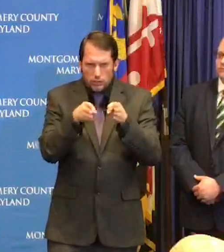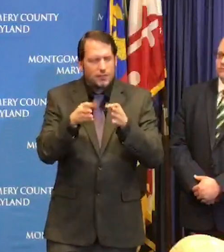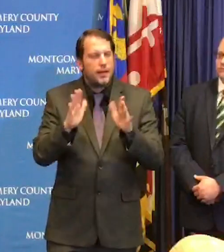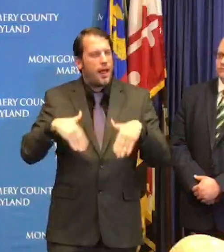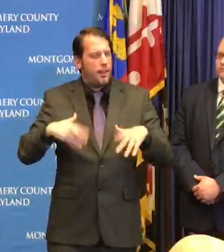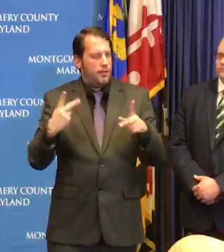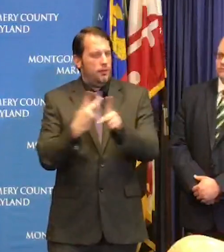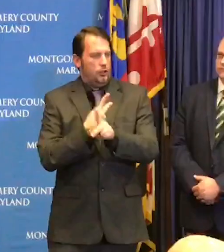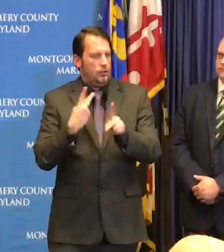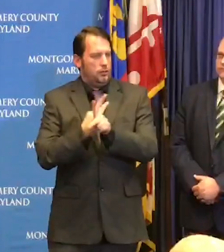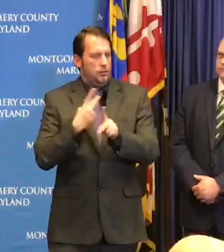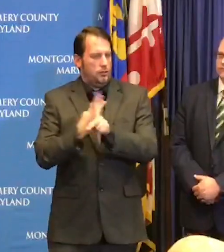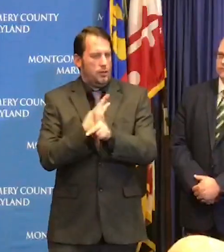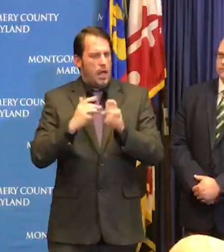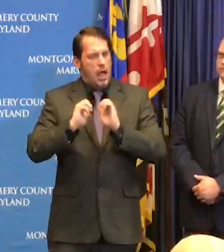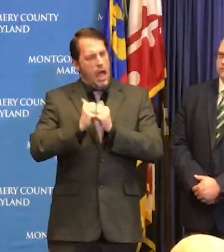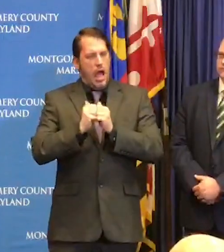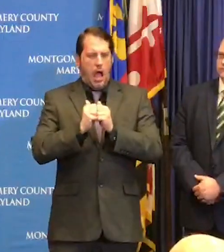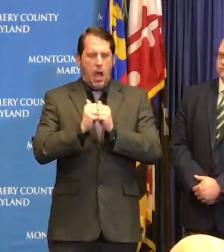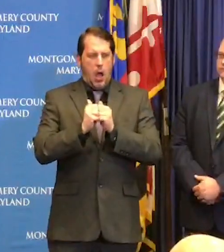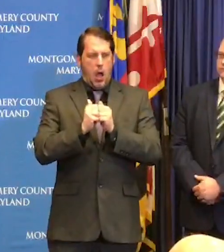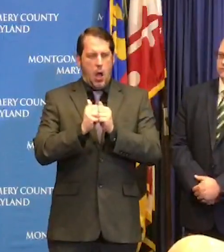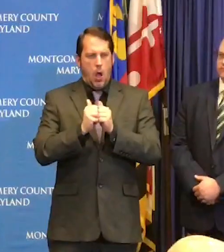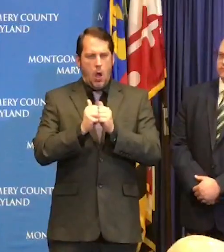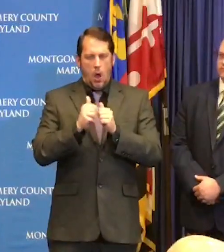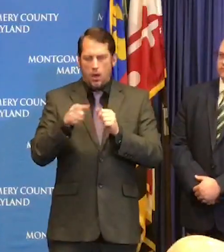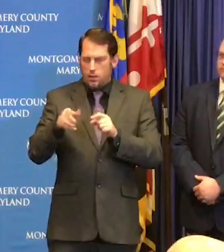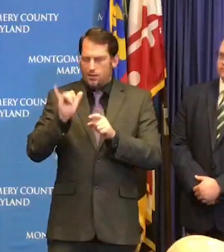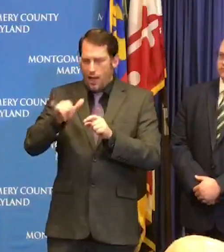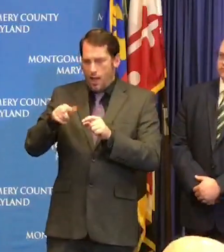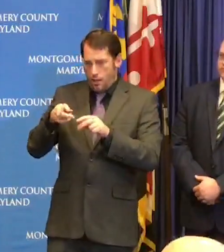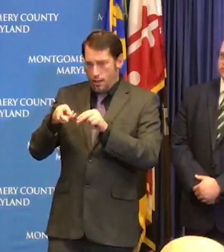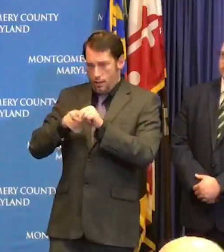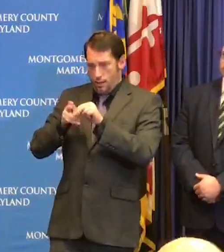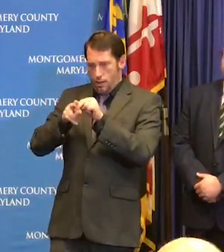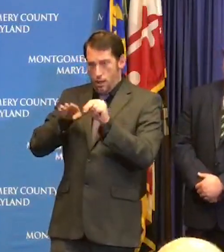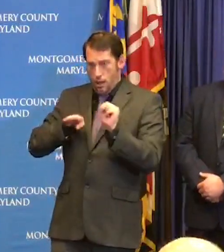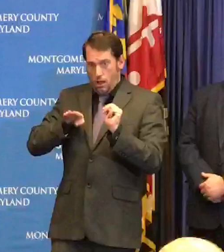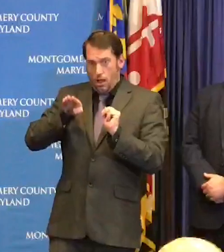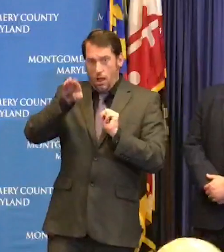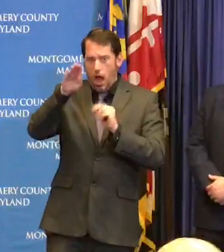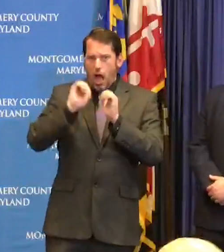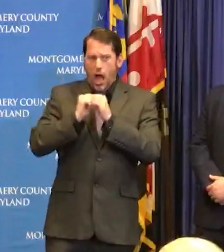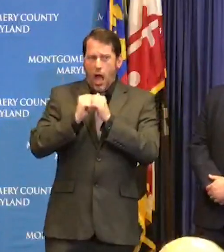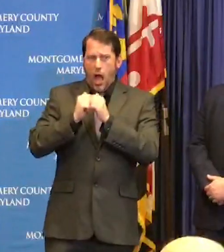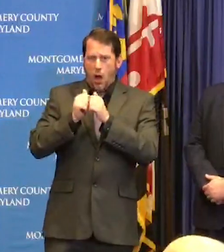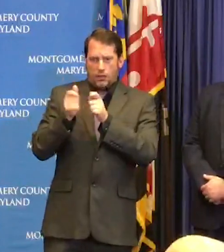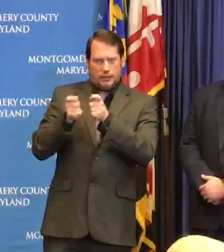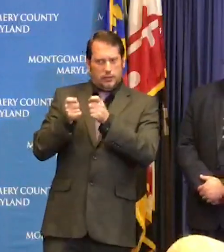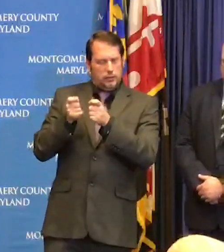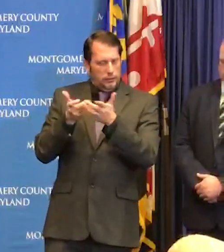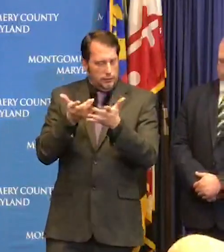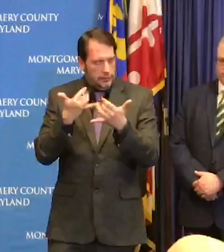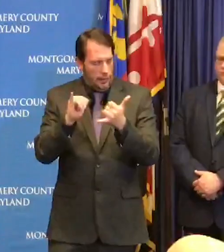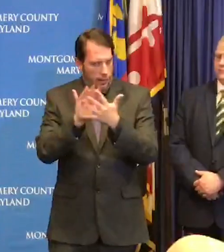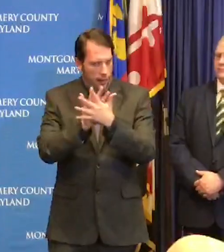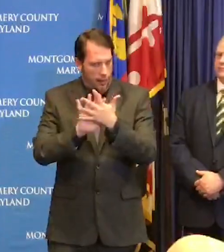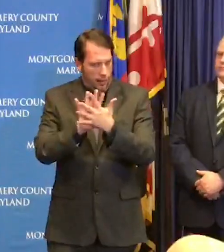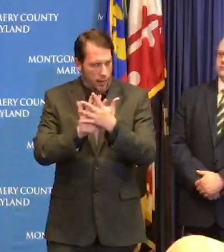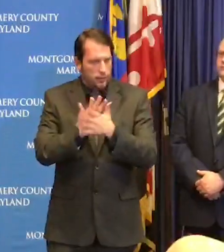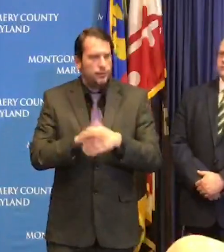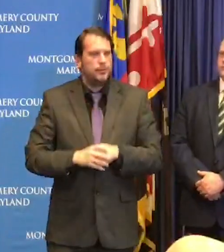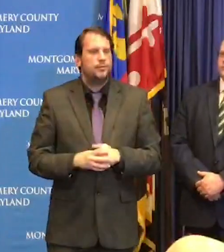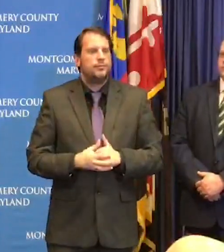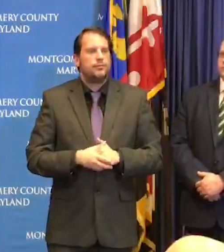should the number of folks experiencing symptoms requiring testing will escalate we also are talking about again how we